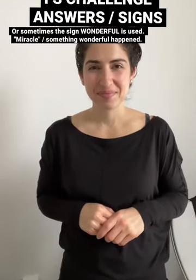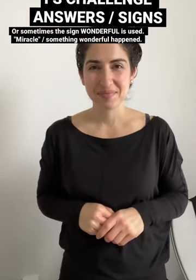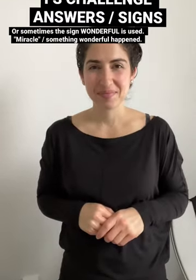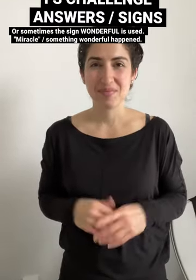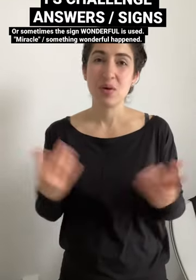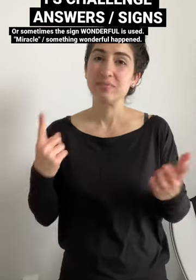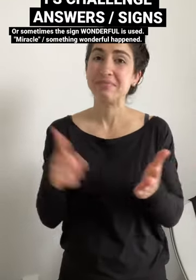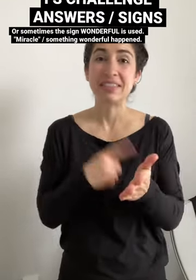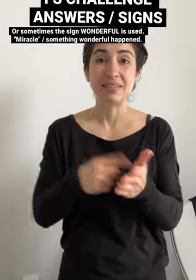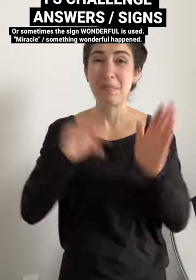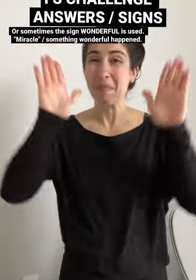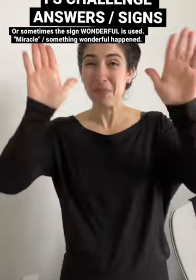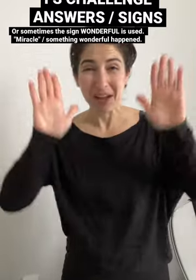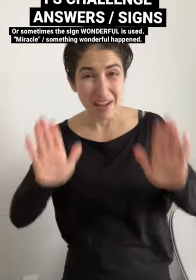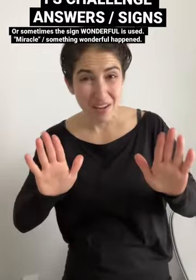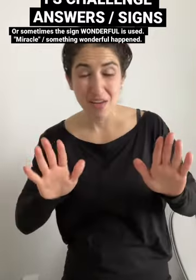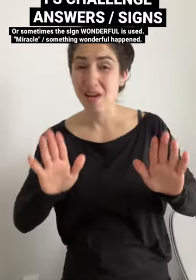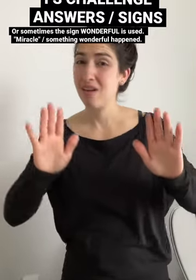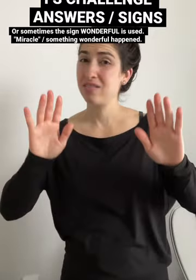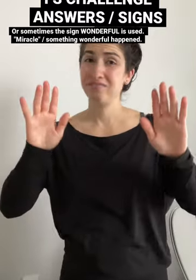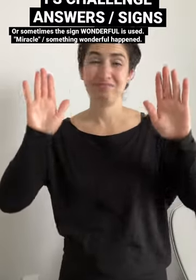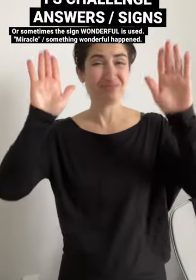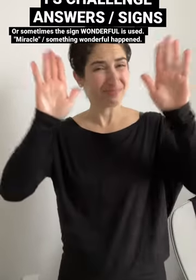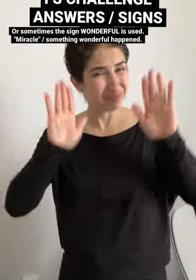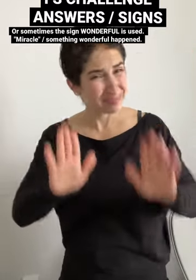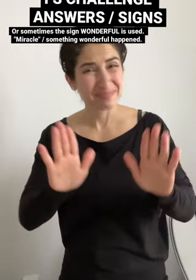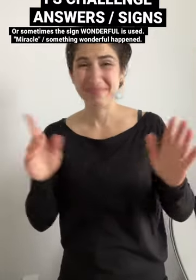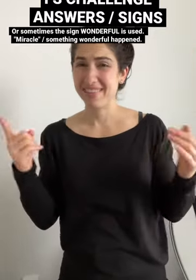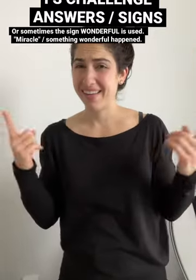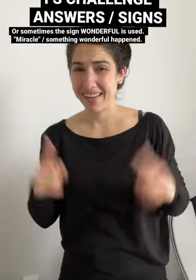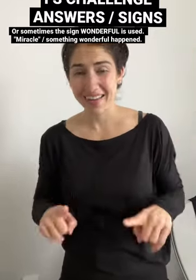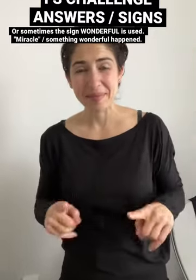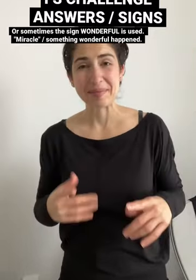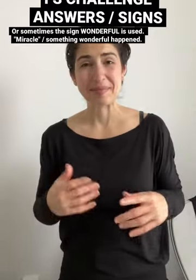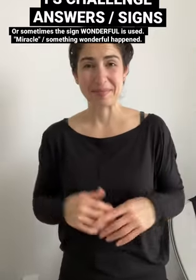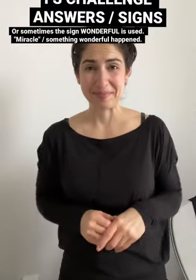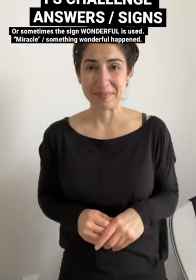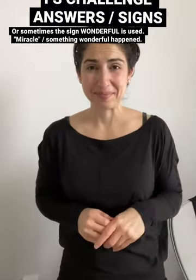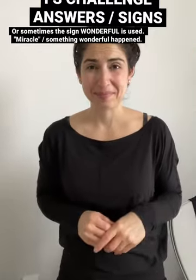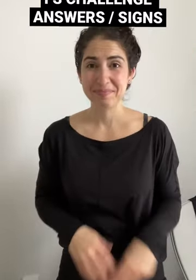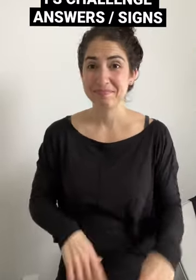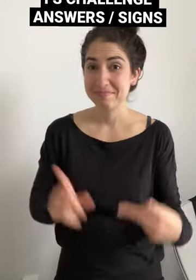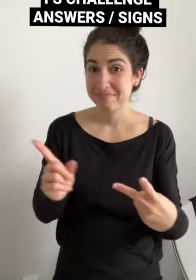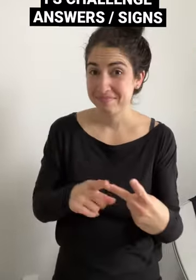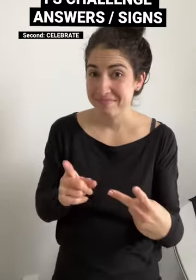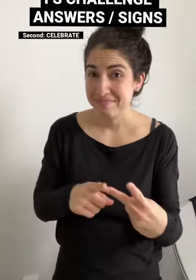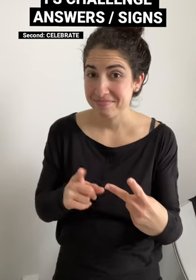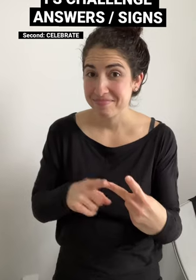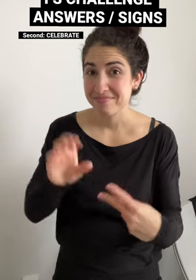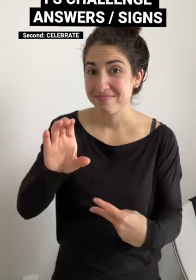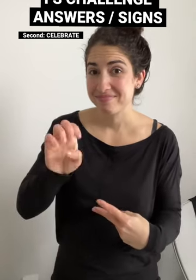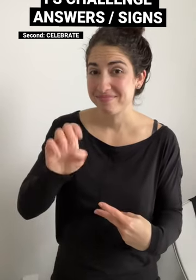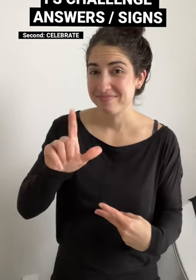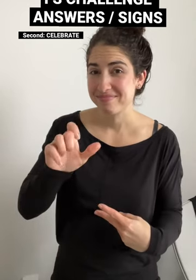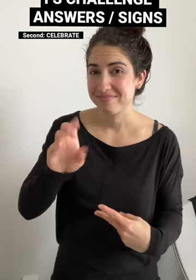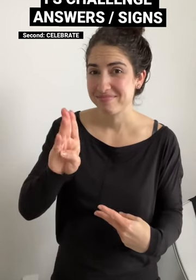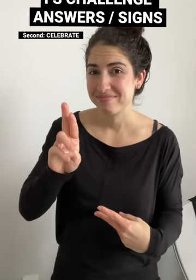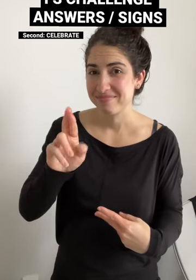Or sometimes the sign wonderful, wonderful happened. Second, celebrate.